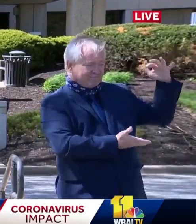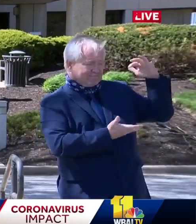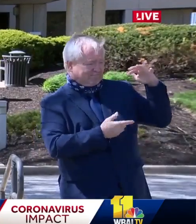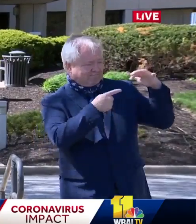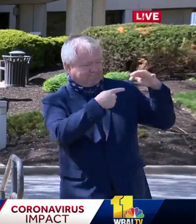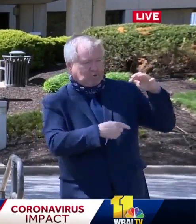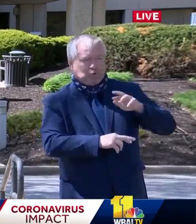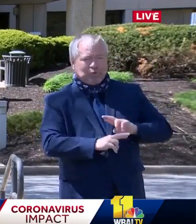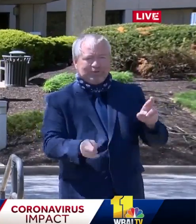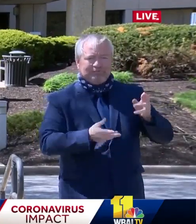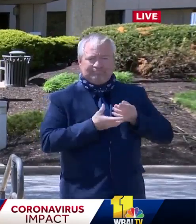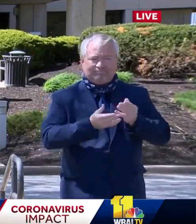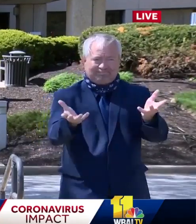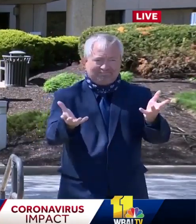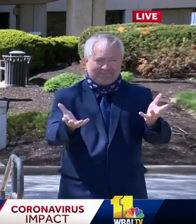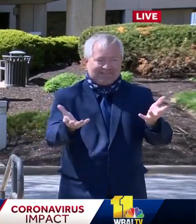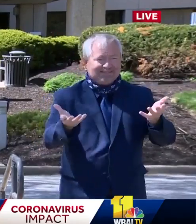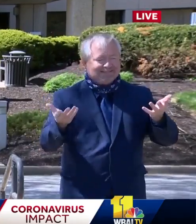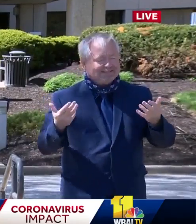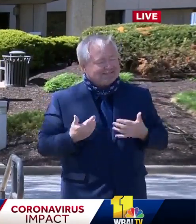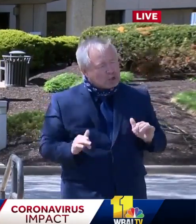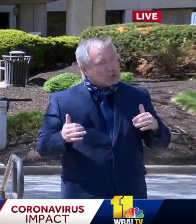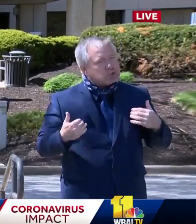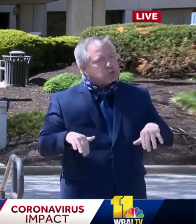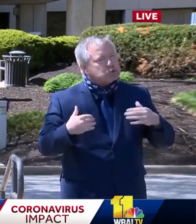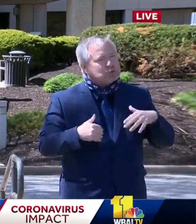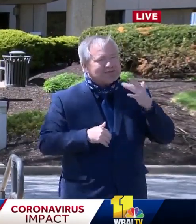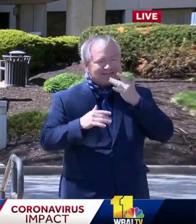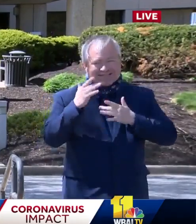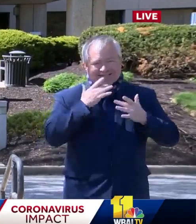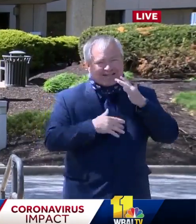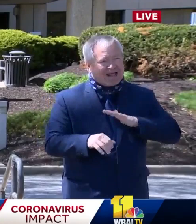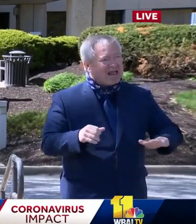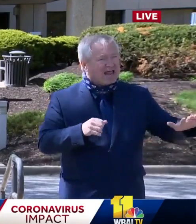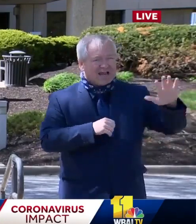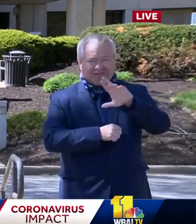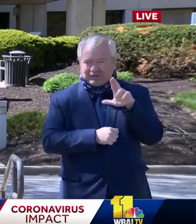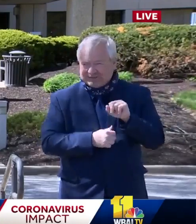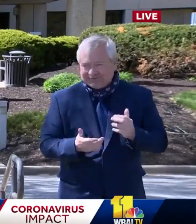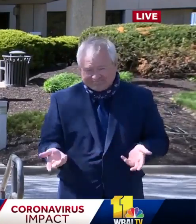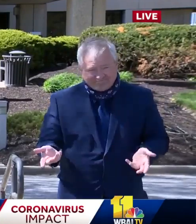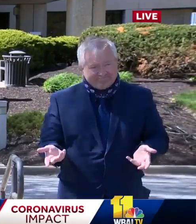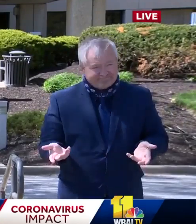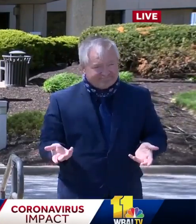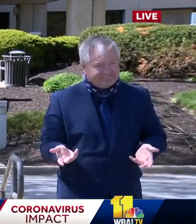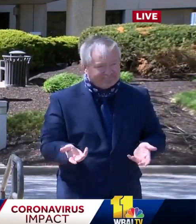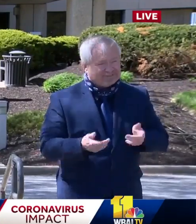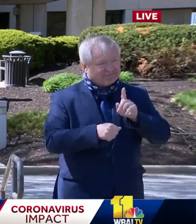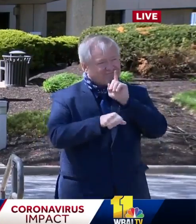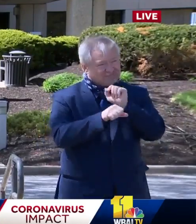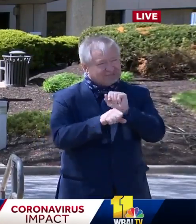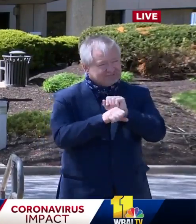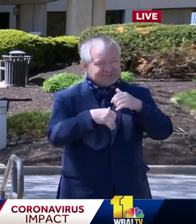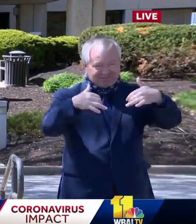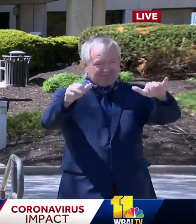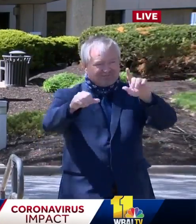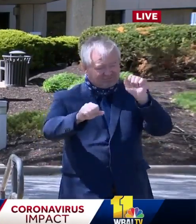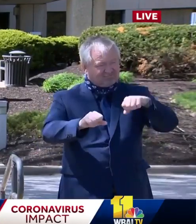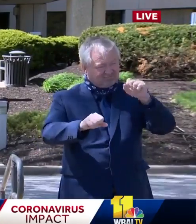which is a problem that has plagued not only us but states all across America and countries around the globe.